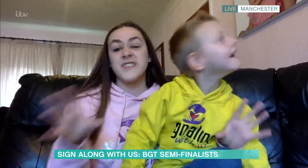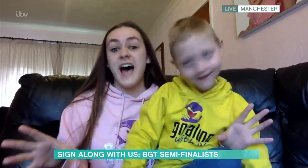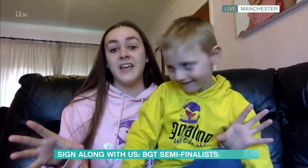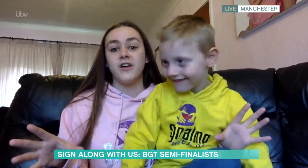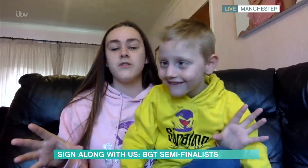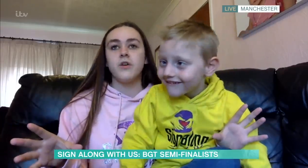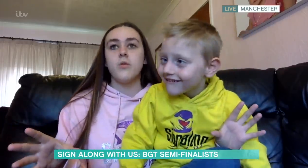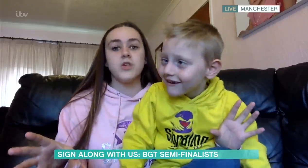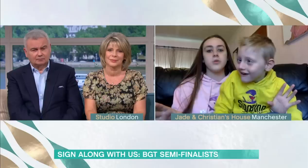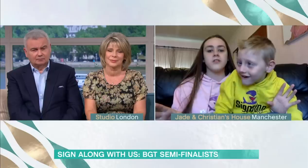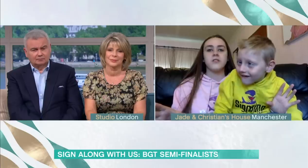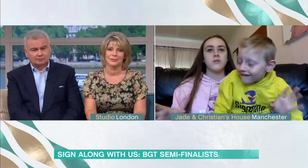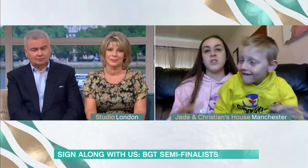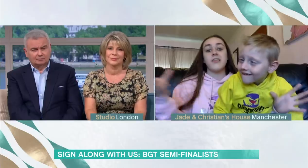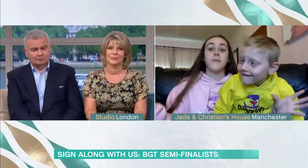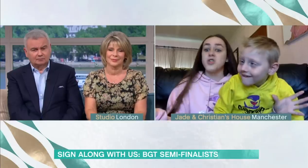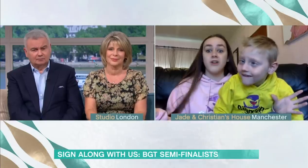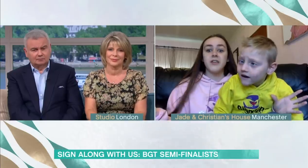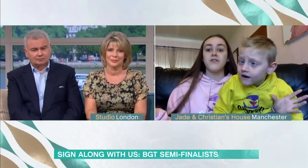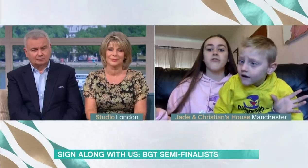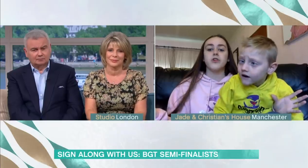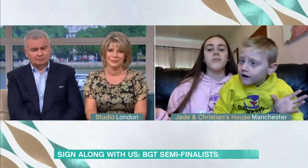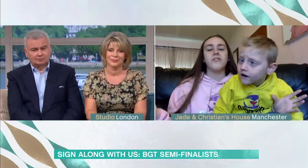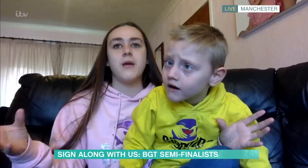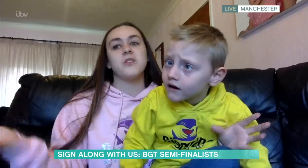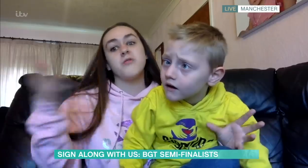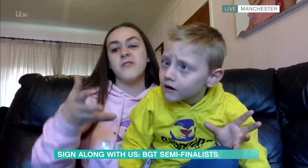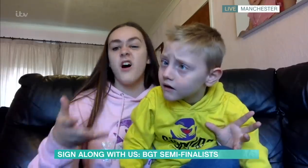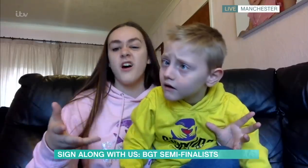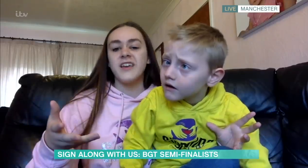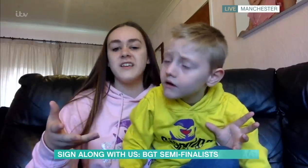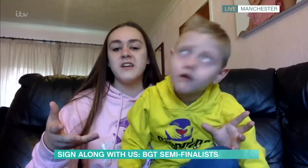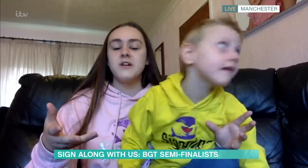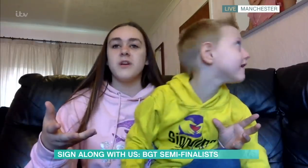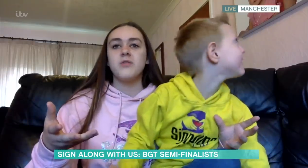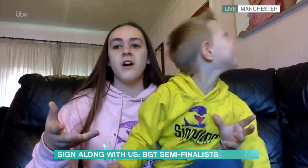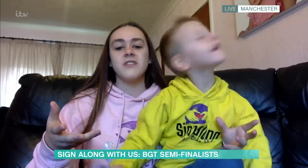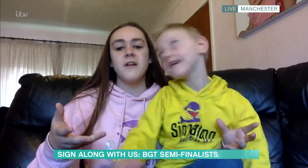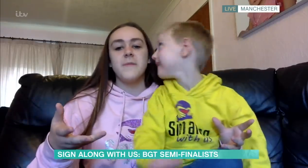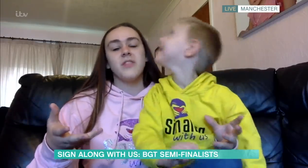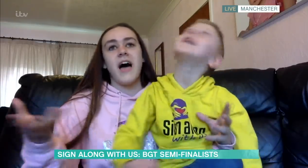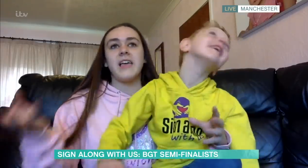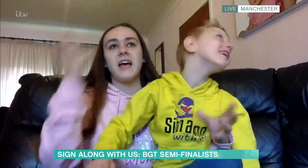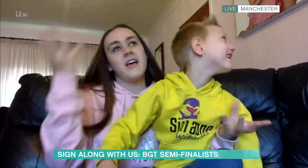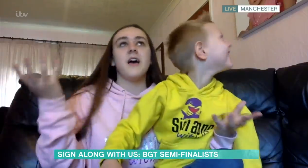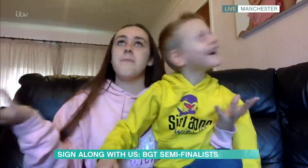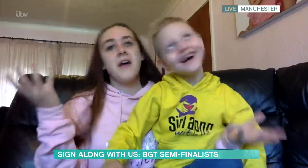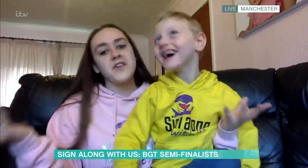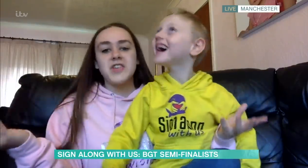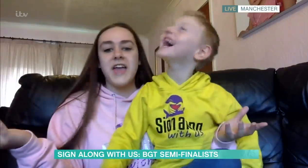signers, which is like the majority of the group, they was pre-recorded, which was like a bit of a shame